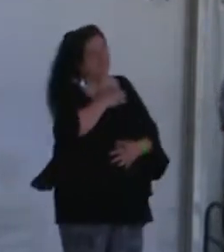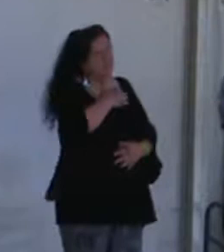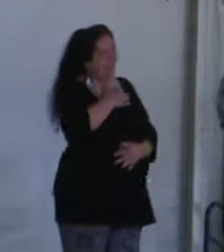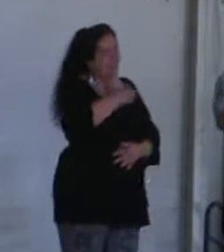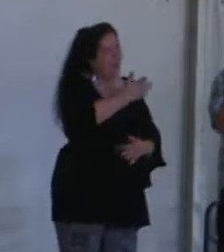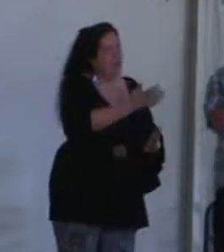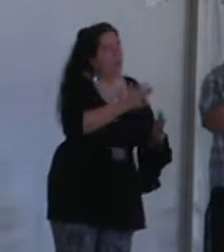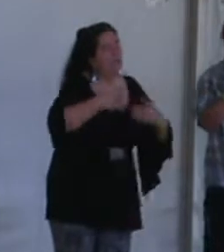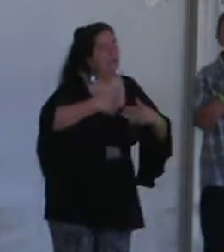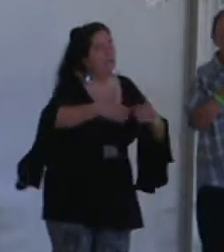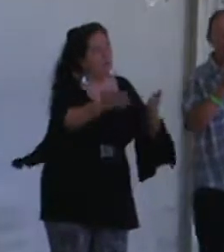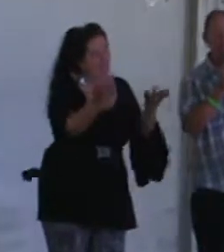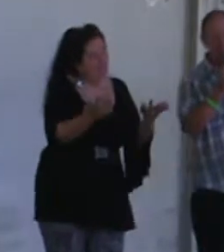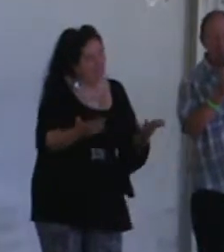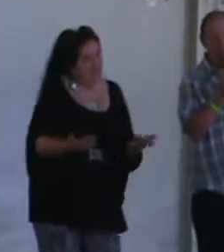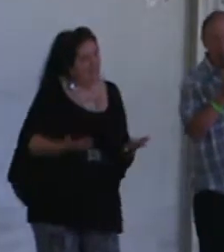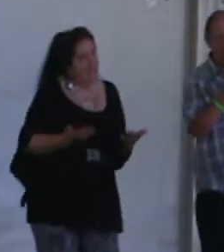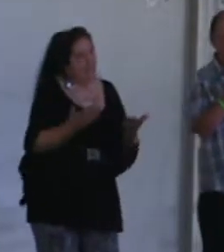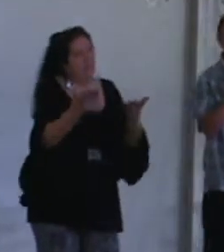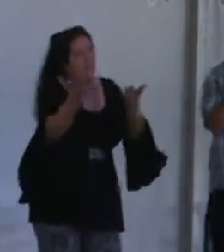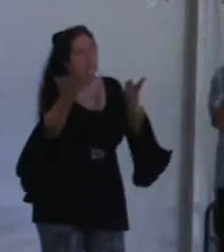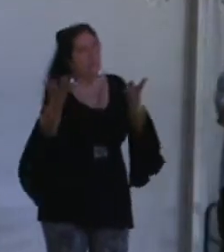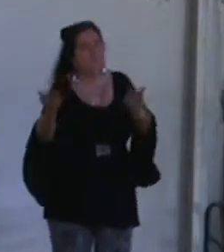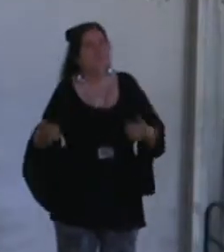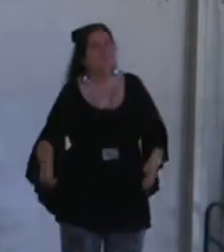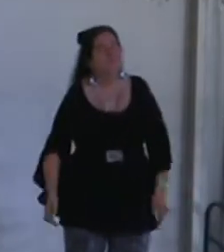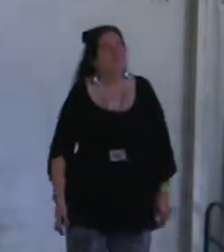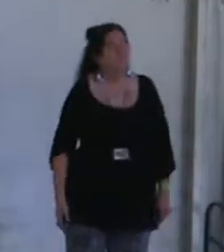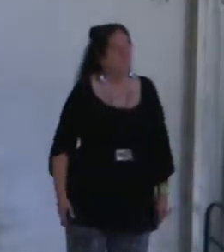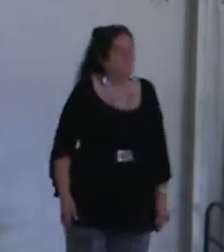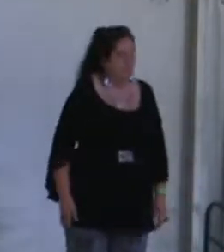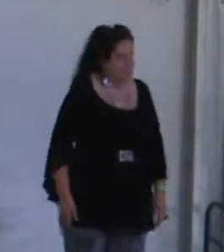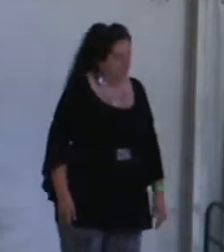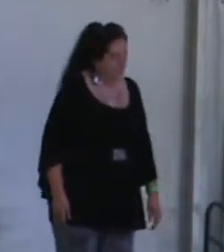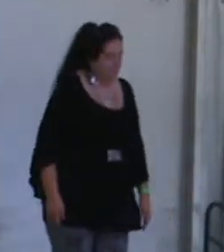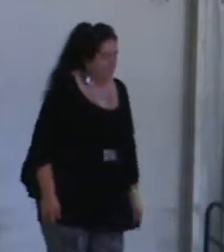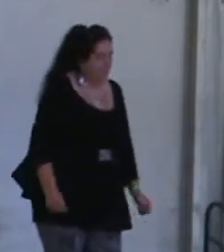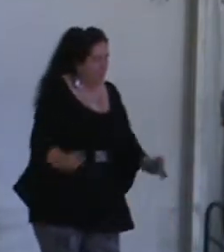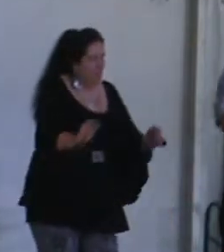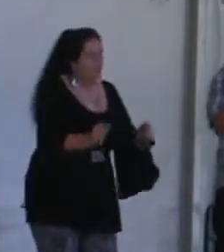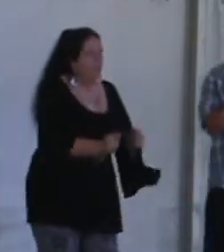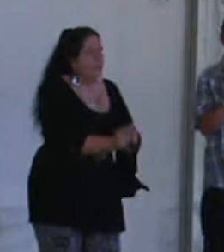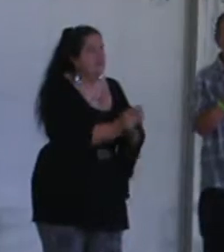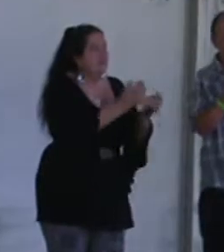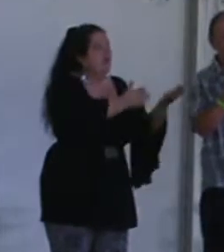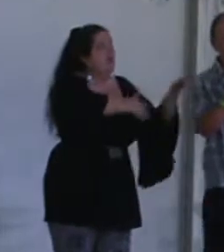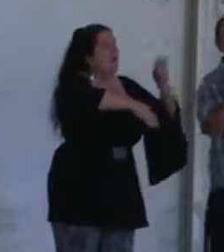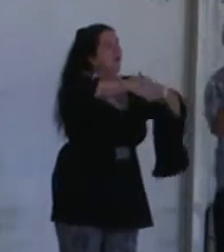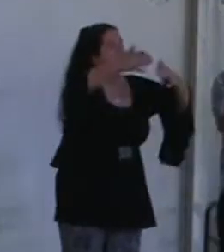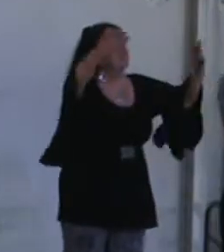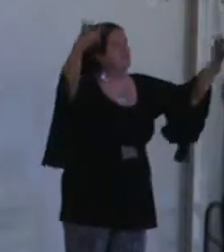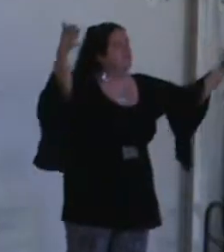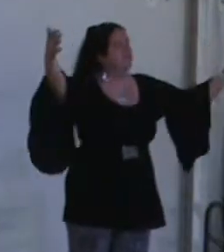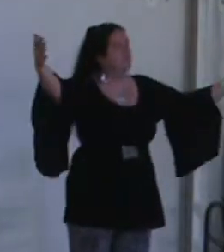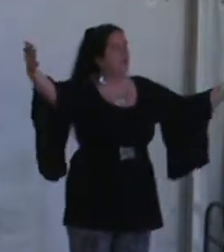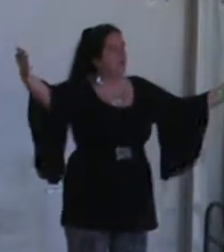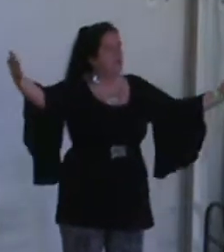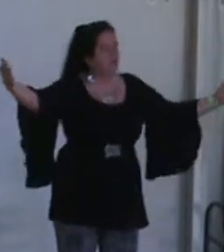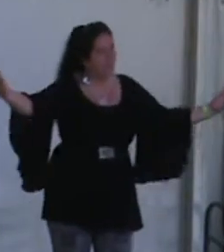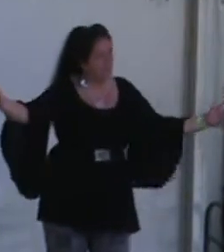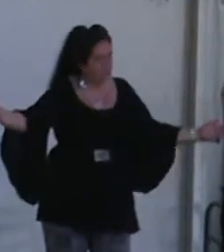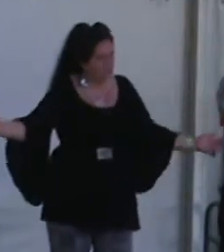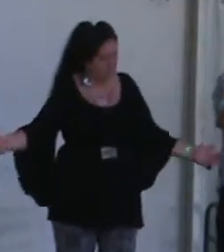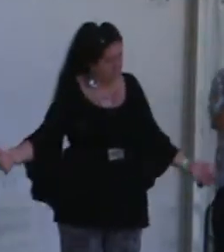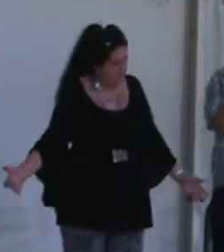I'll be waiting there, with my arms under,